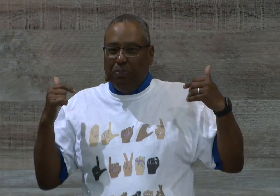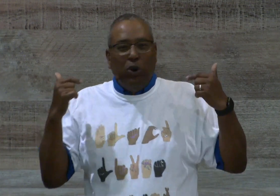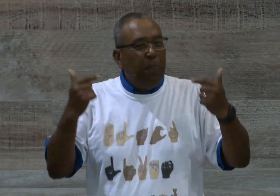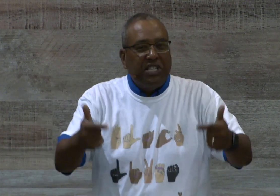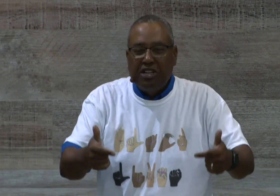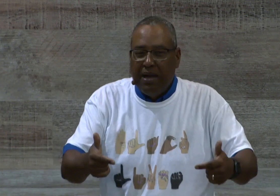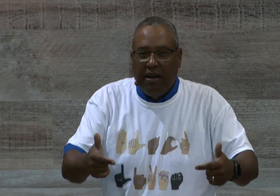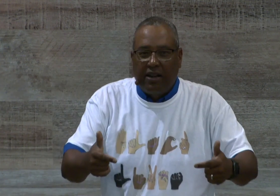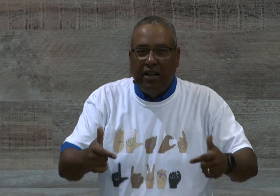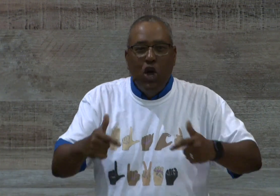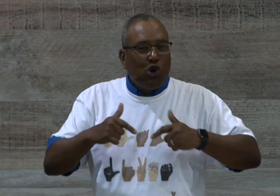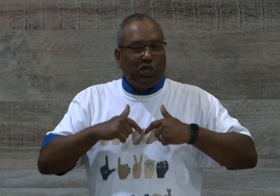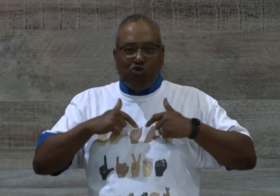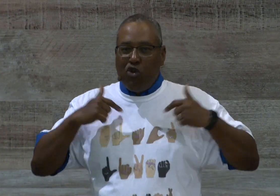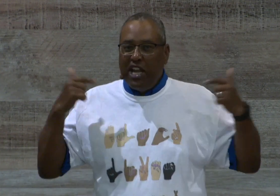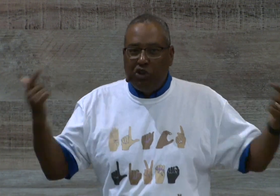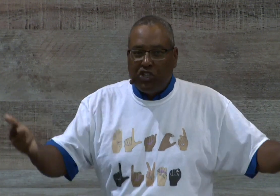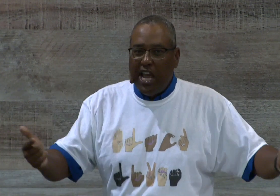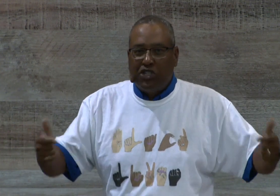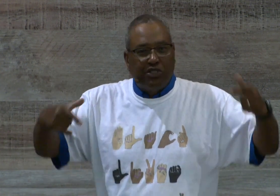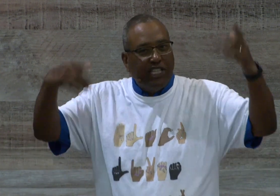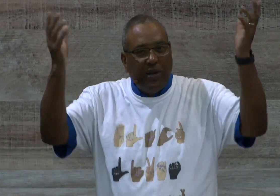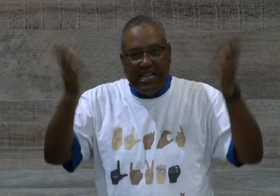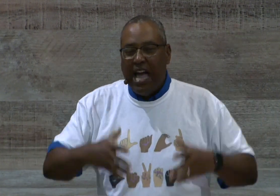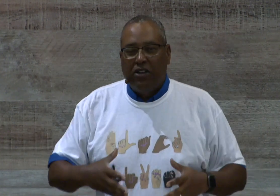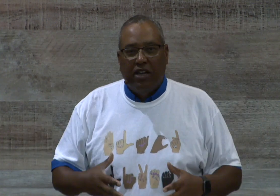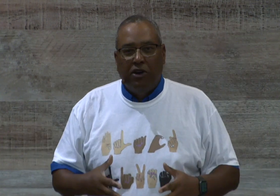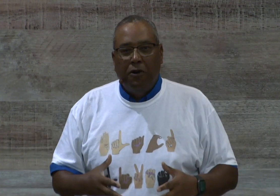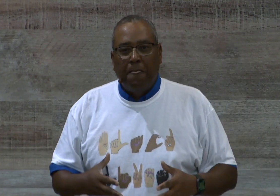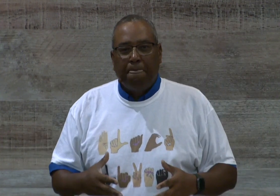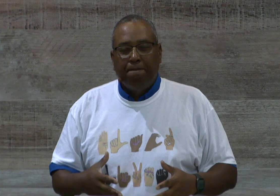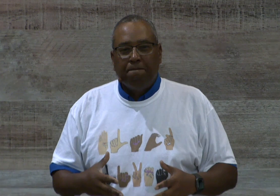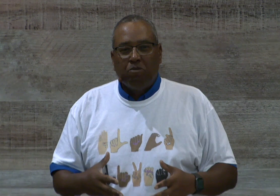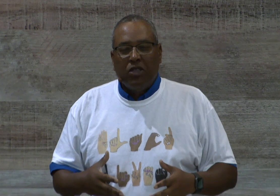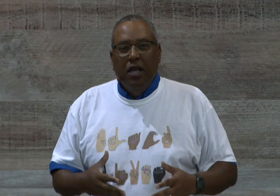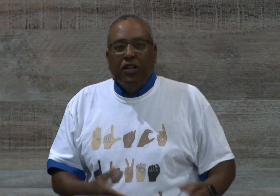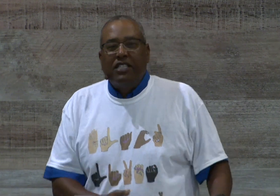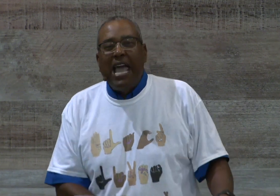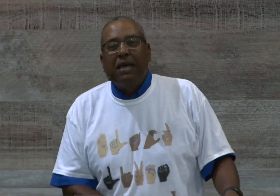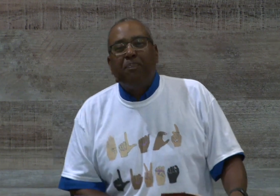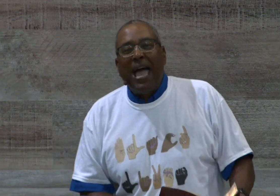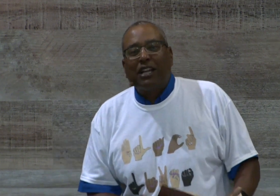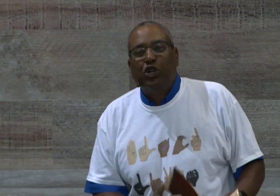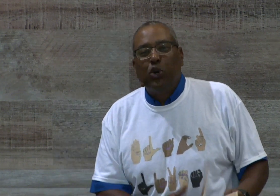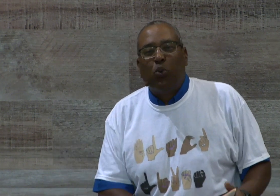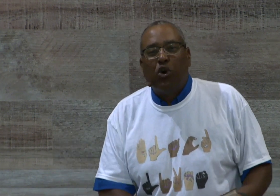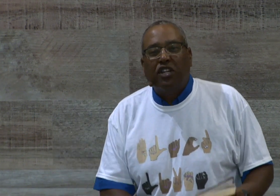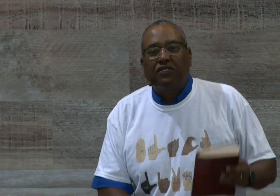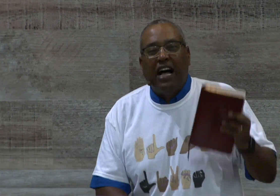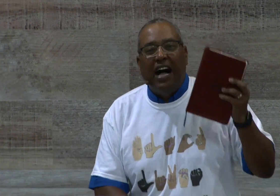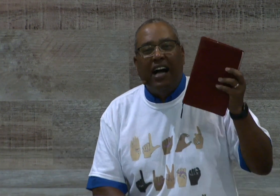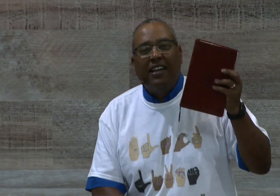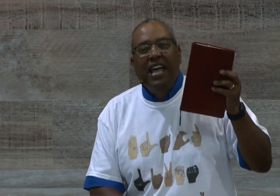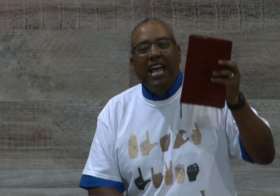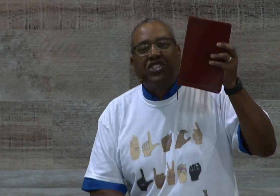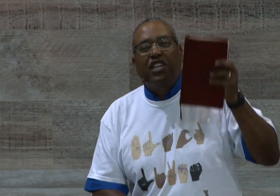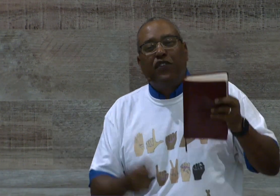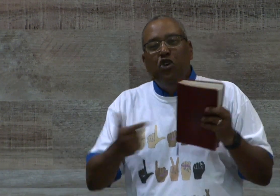pulpits in America, across radio stations or things we download, take it back to the word of God and see if you can